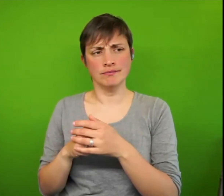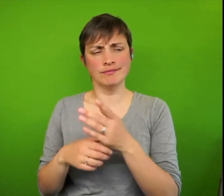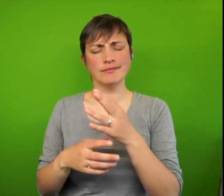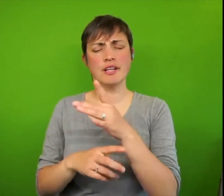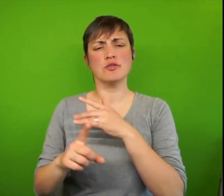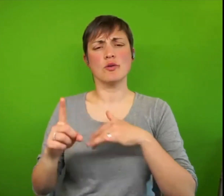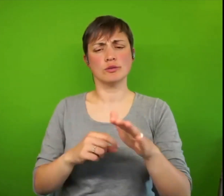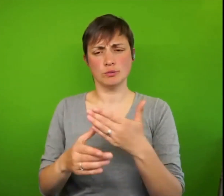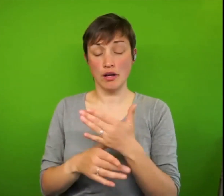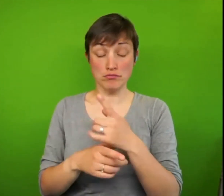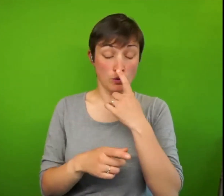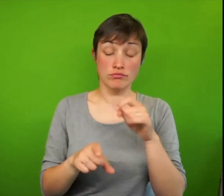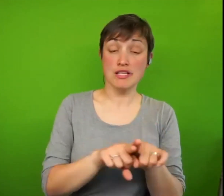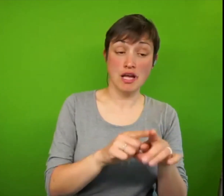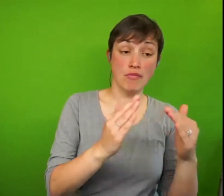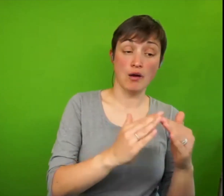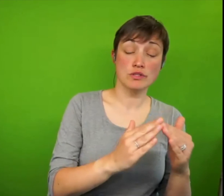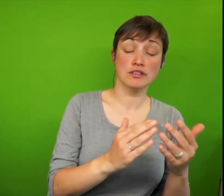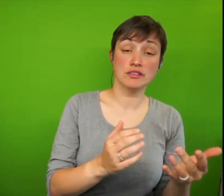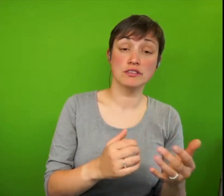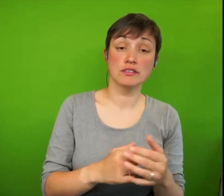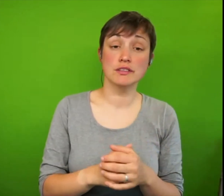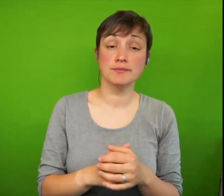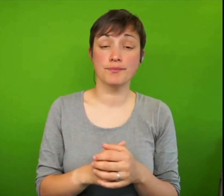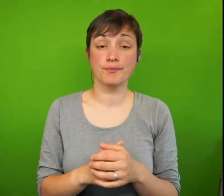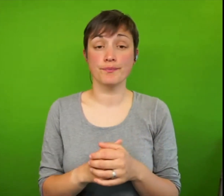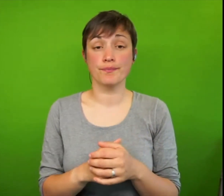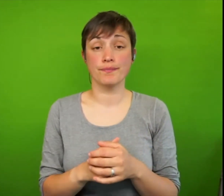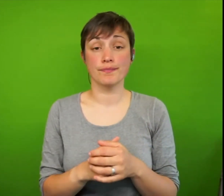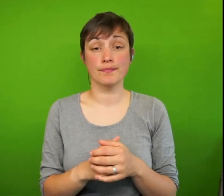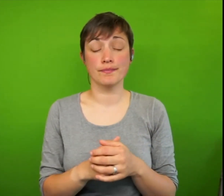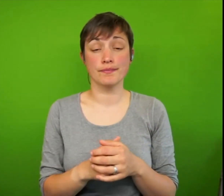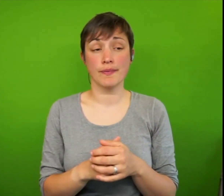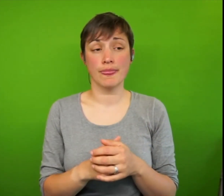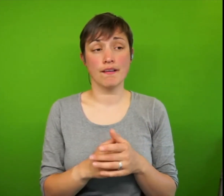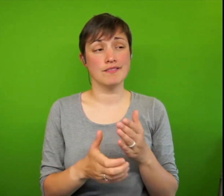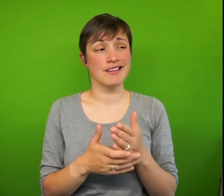housing. And also understand